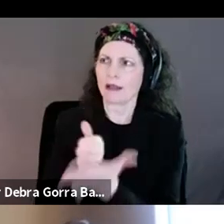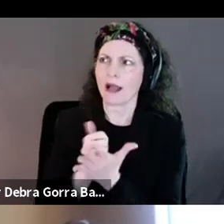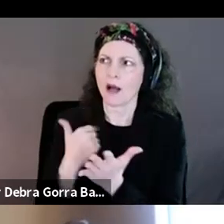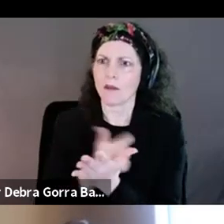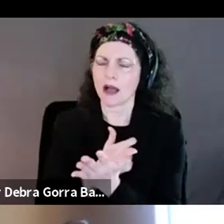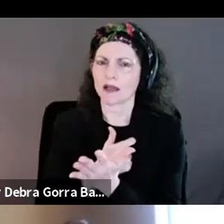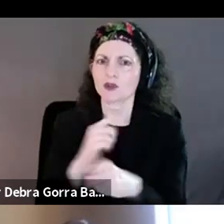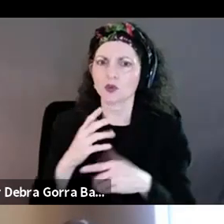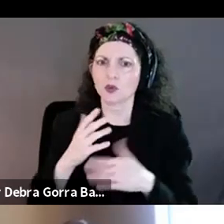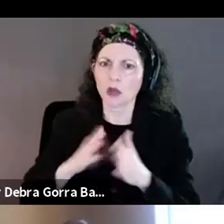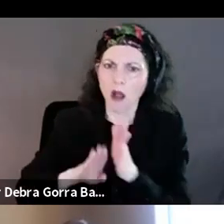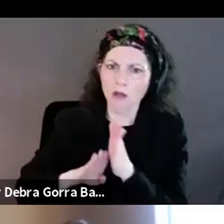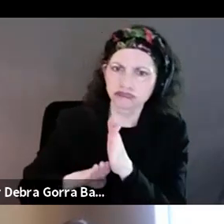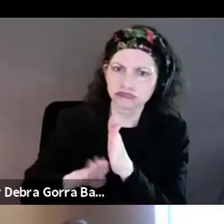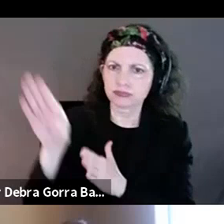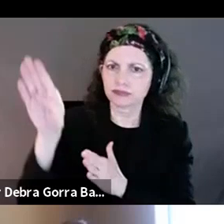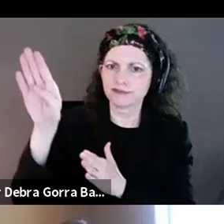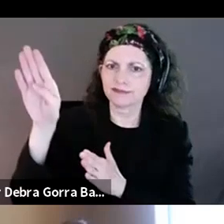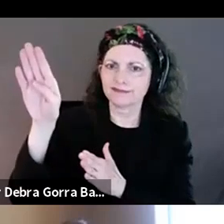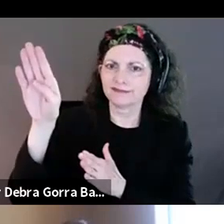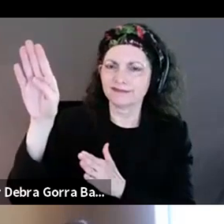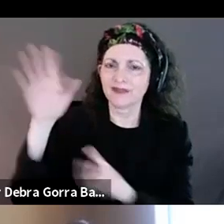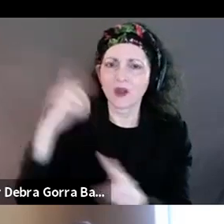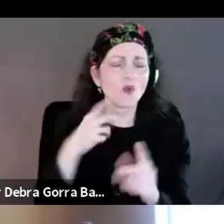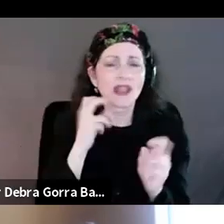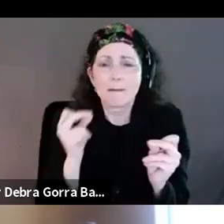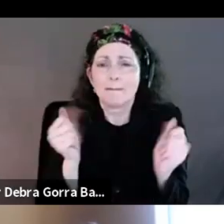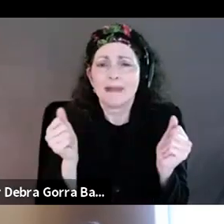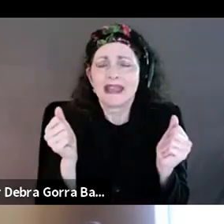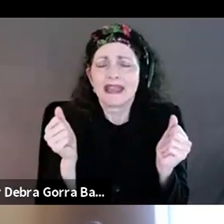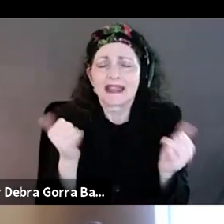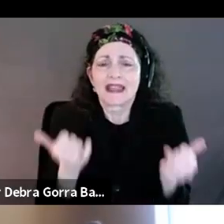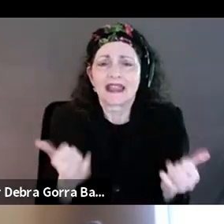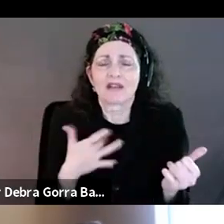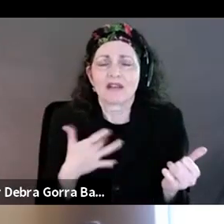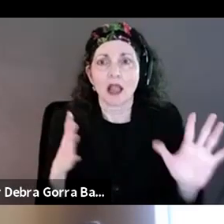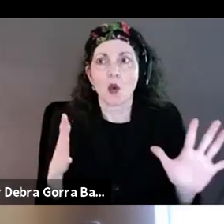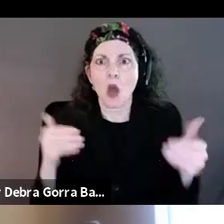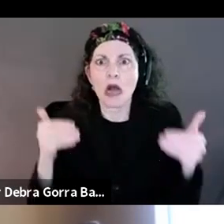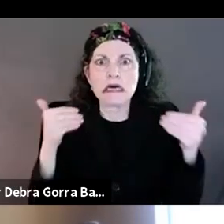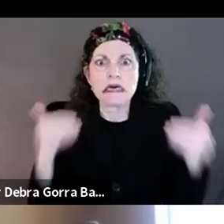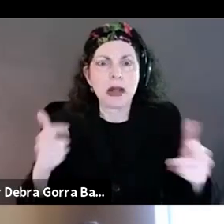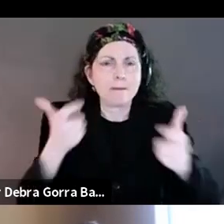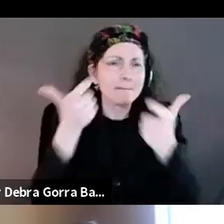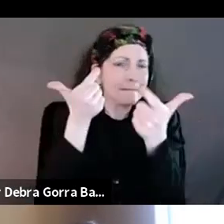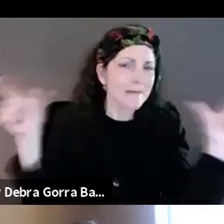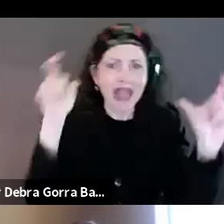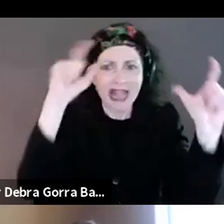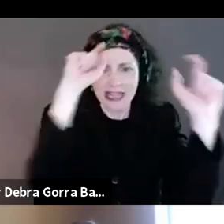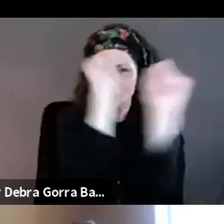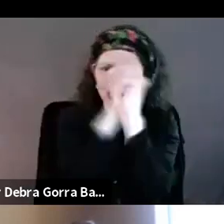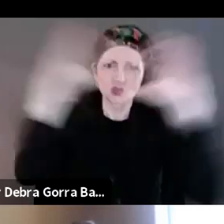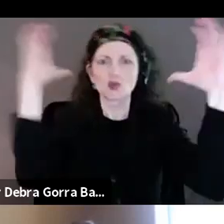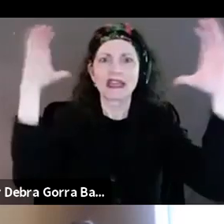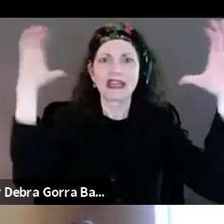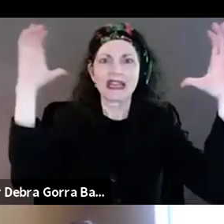because immediately we felt like there was this opportunity to dream big. And there was, we felt trusted, which I